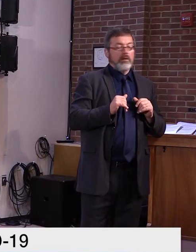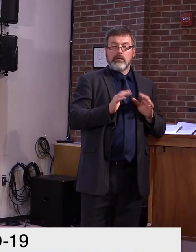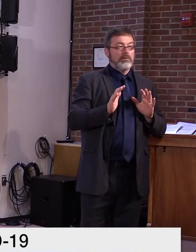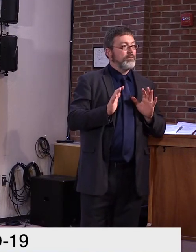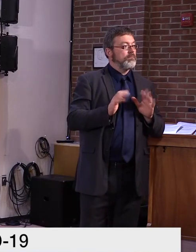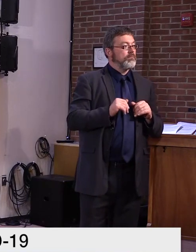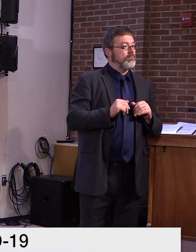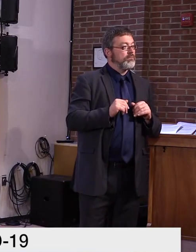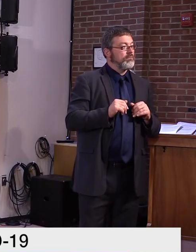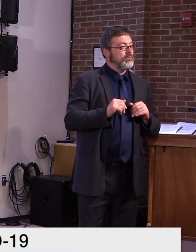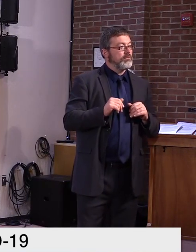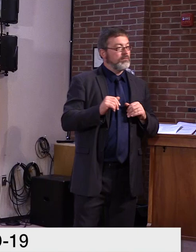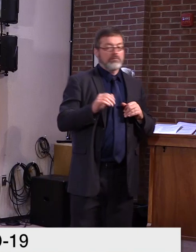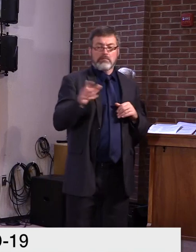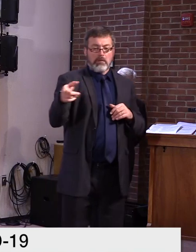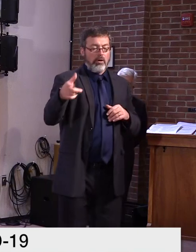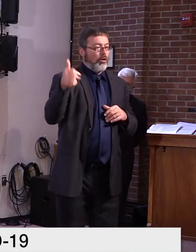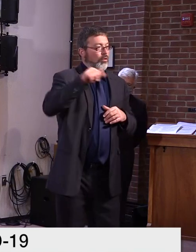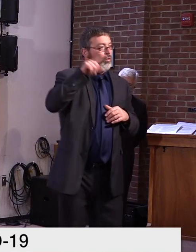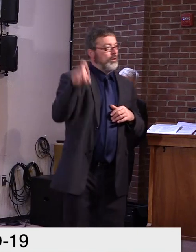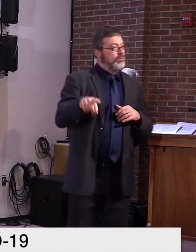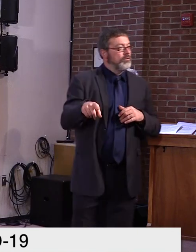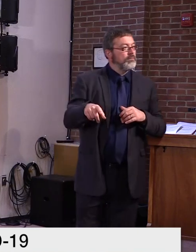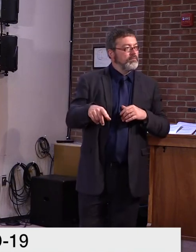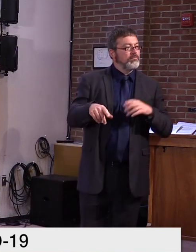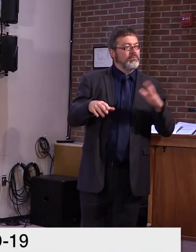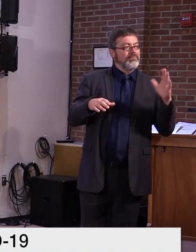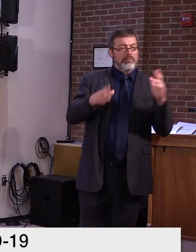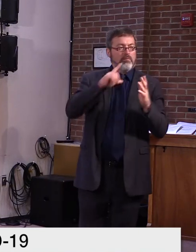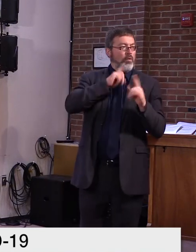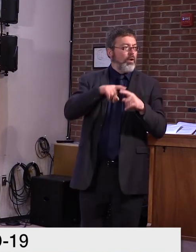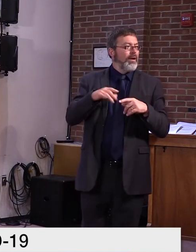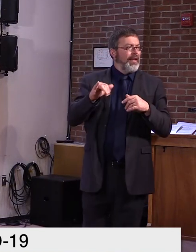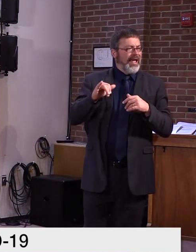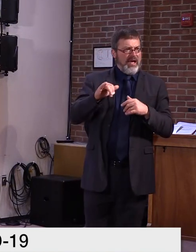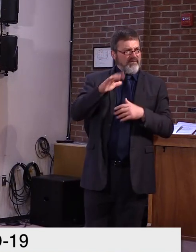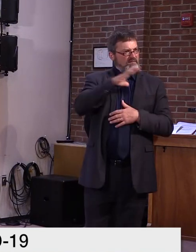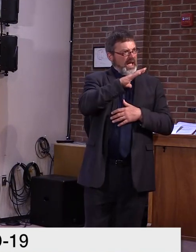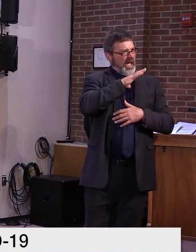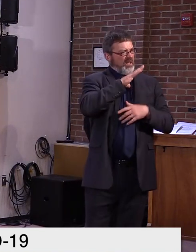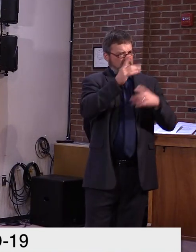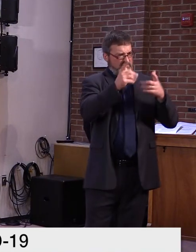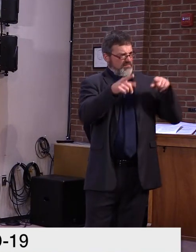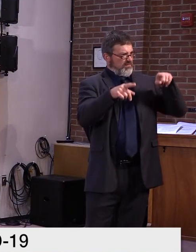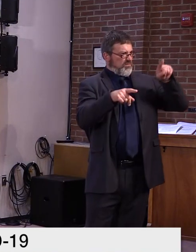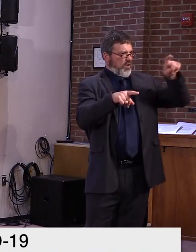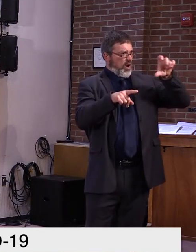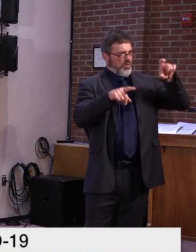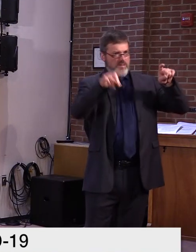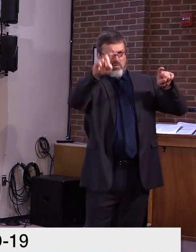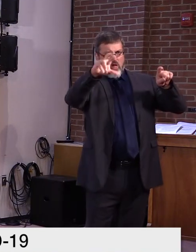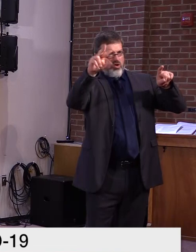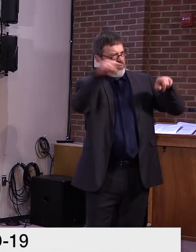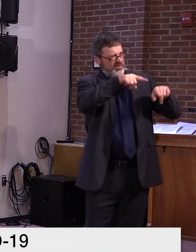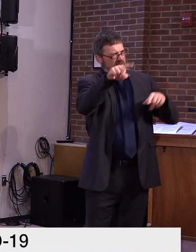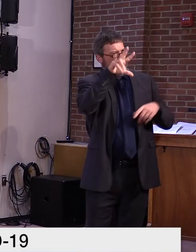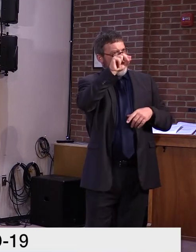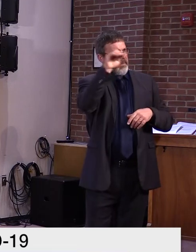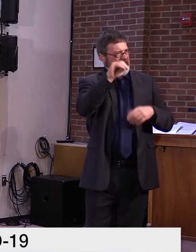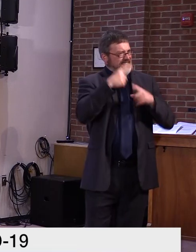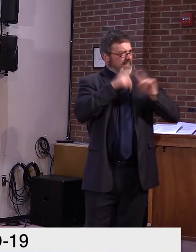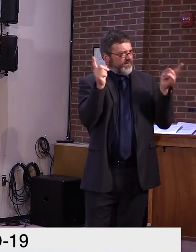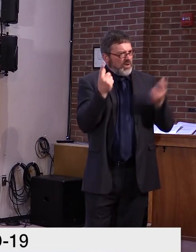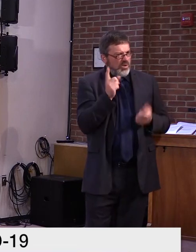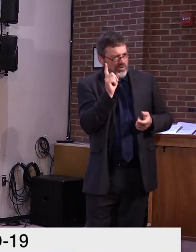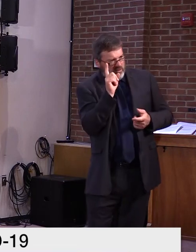extra 30 million or so went? Uh, there are some extra, uh, um, appropriations that we did not request from the, uh, um, in